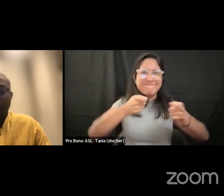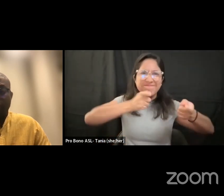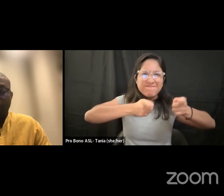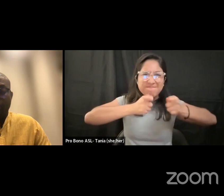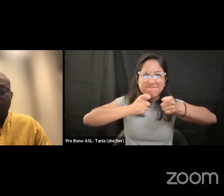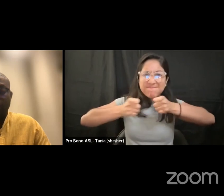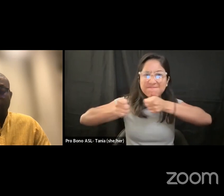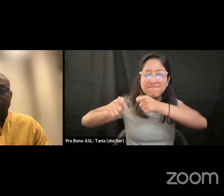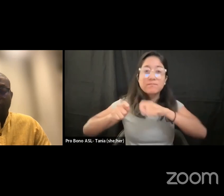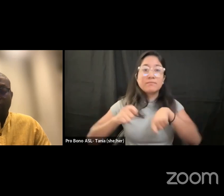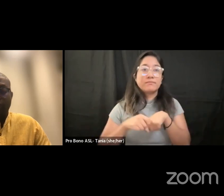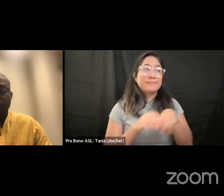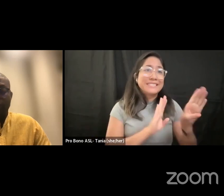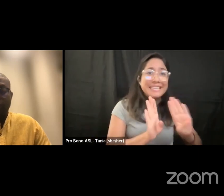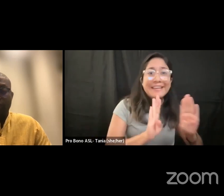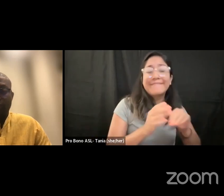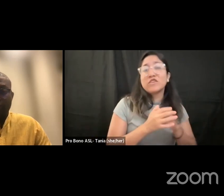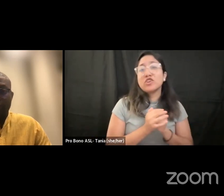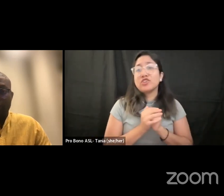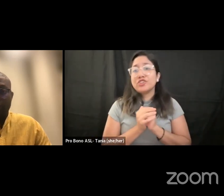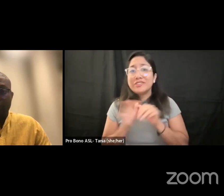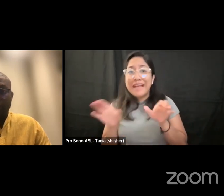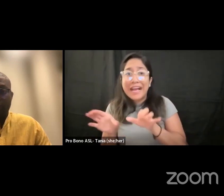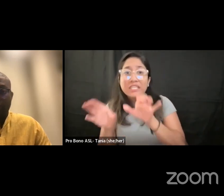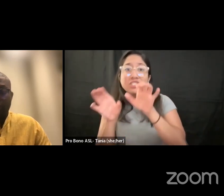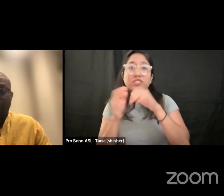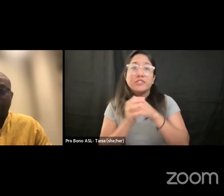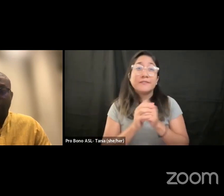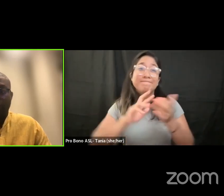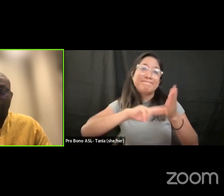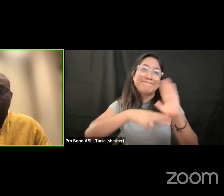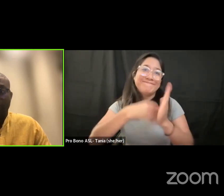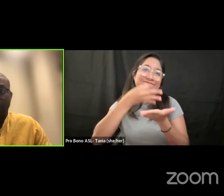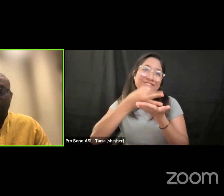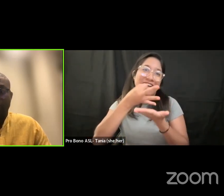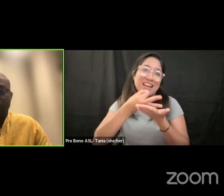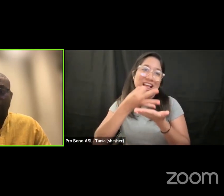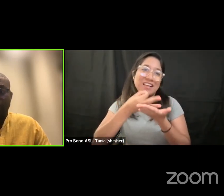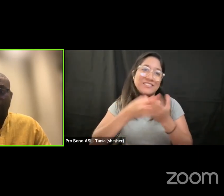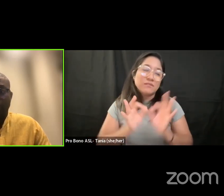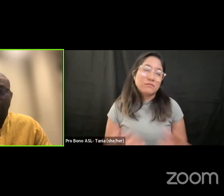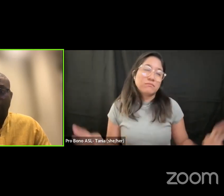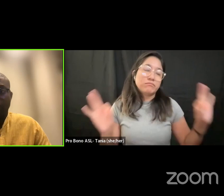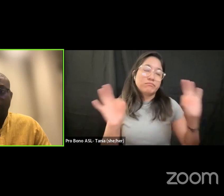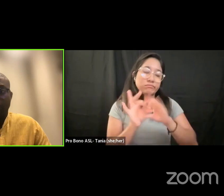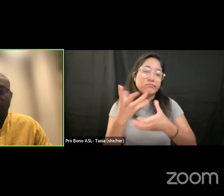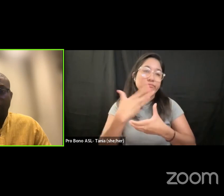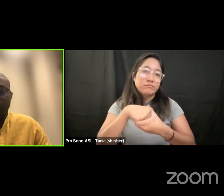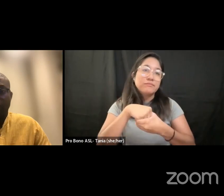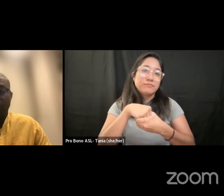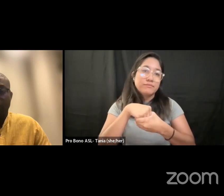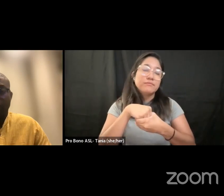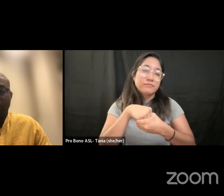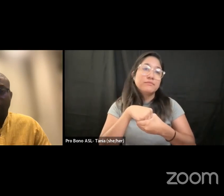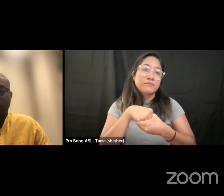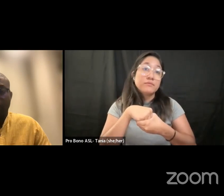behaviors then finance is important and then everyone's contribution also matters so hence